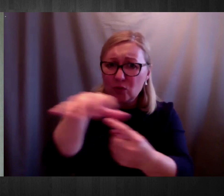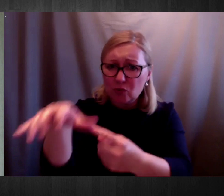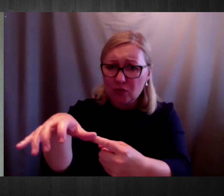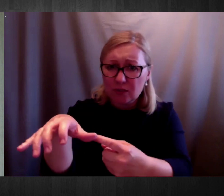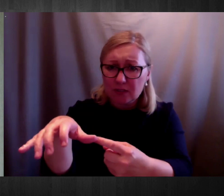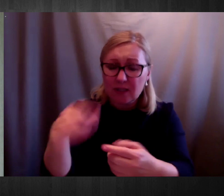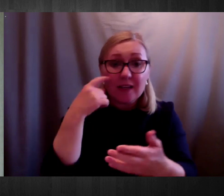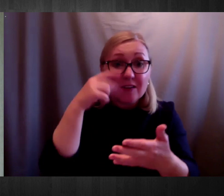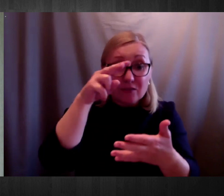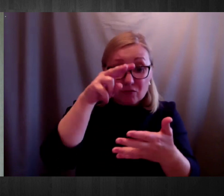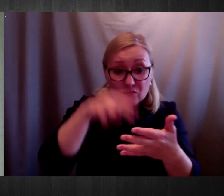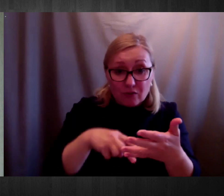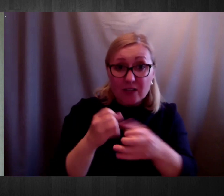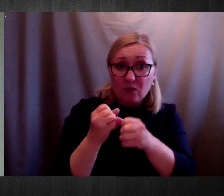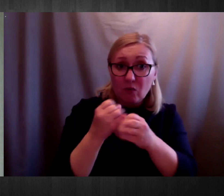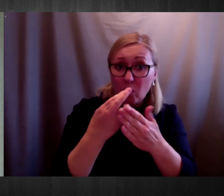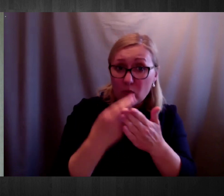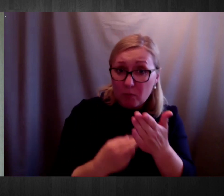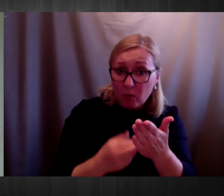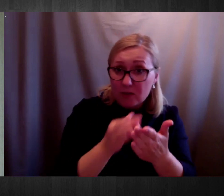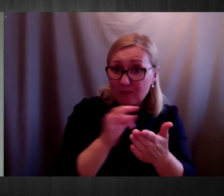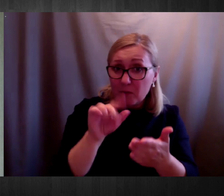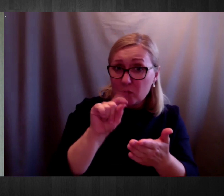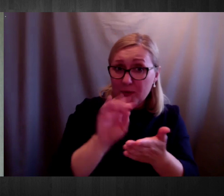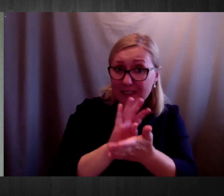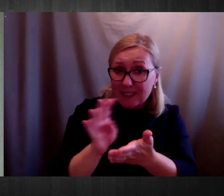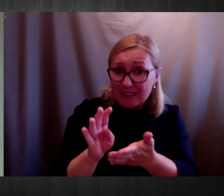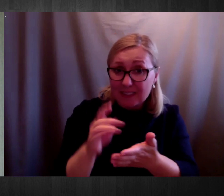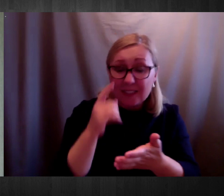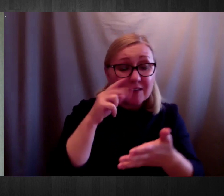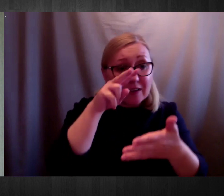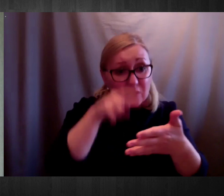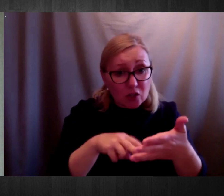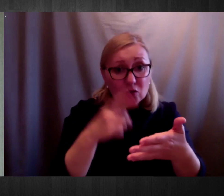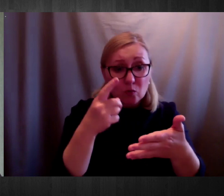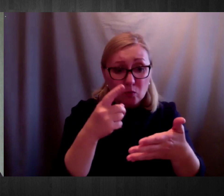available. I have looked at General Regulation 19 specifically.